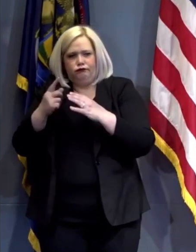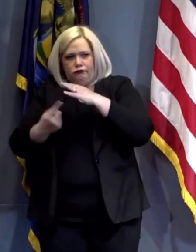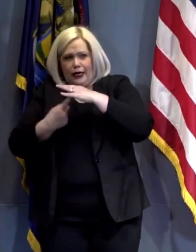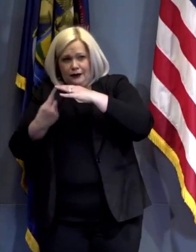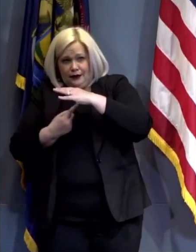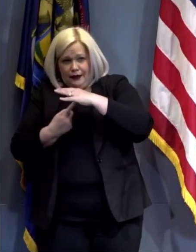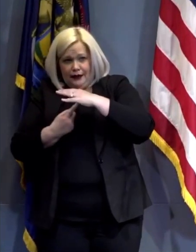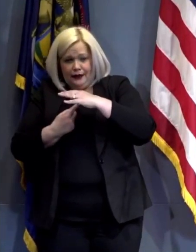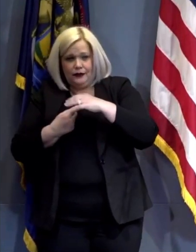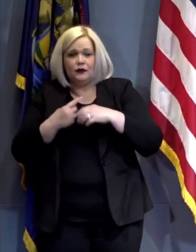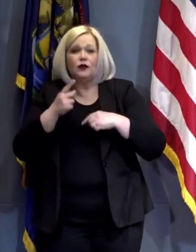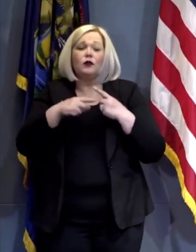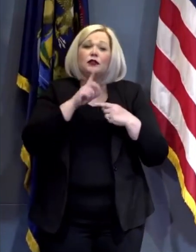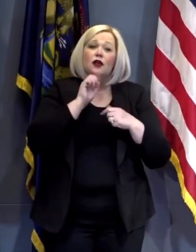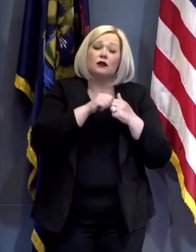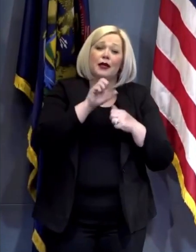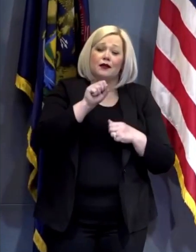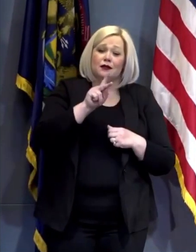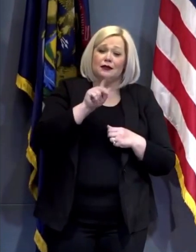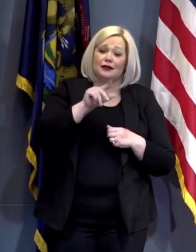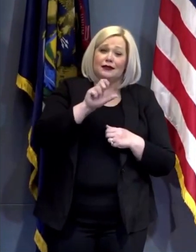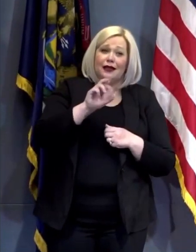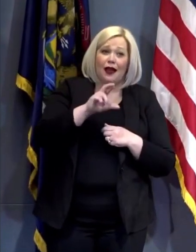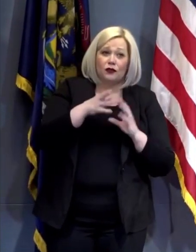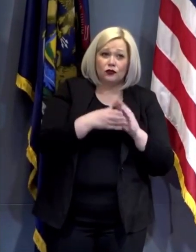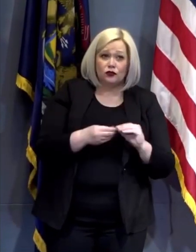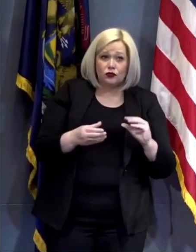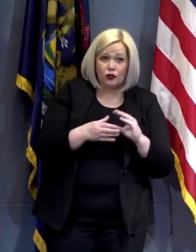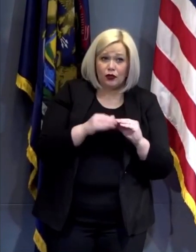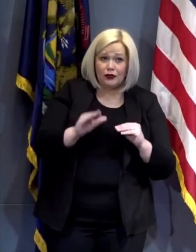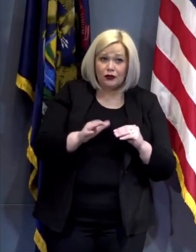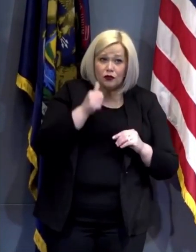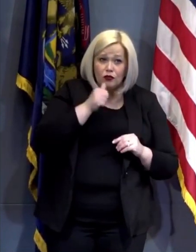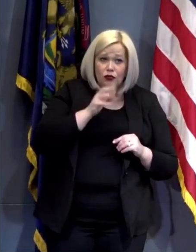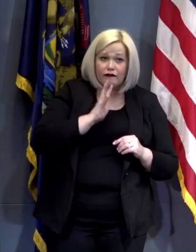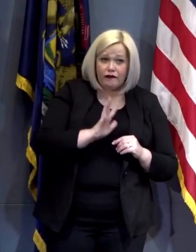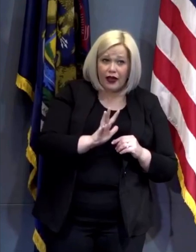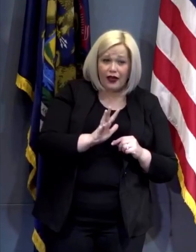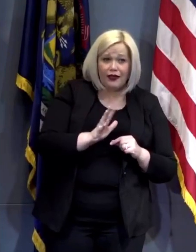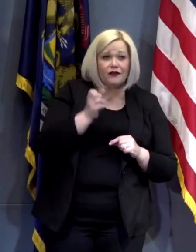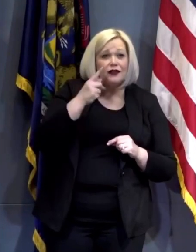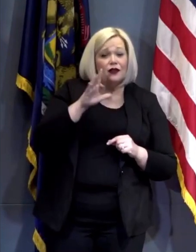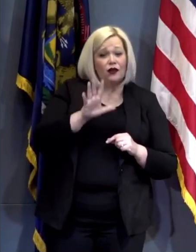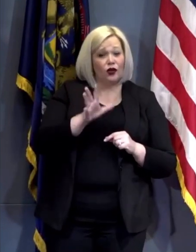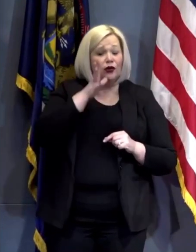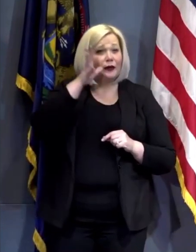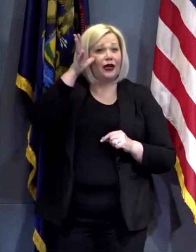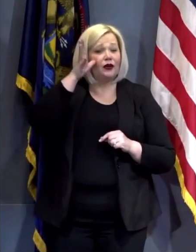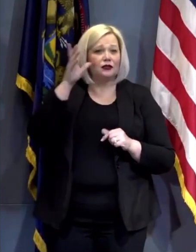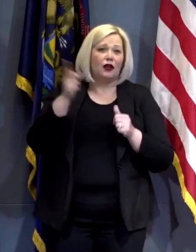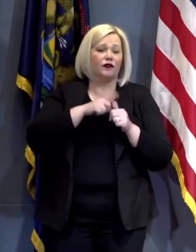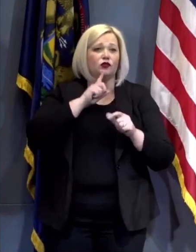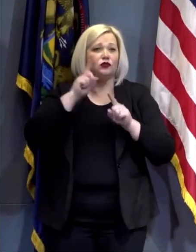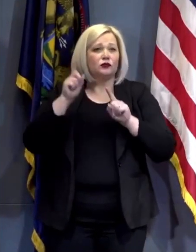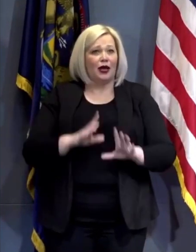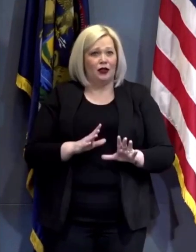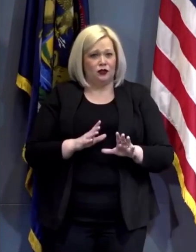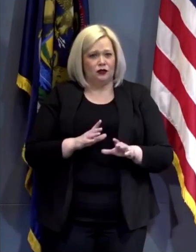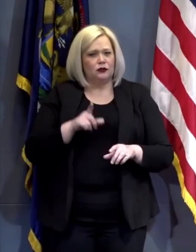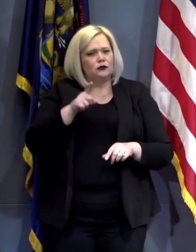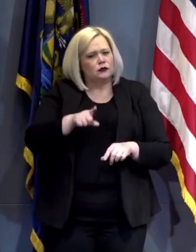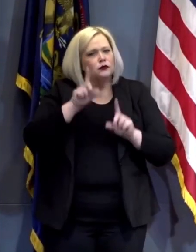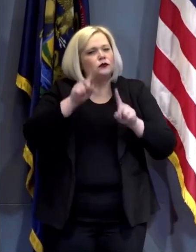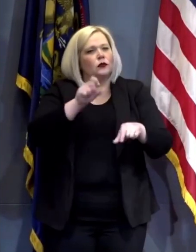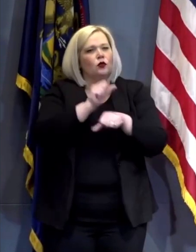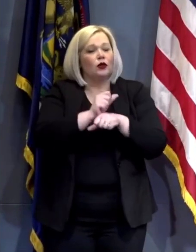Skylar's story what it what it brings to heart for me is that her parents are first responders and the first responders who are working every day